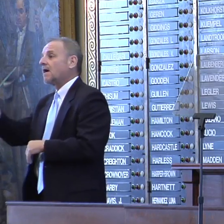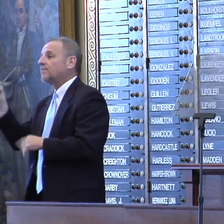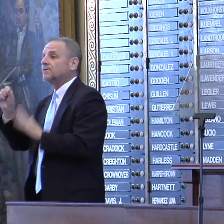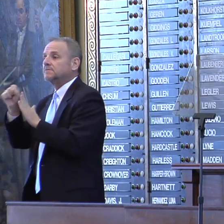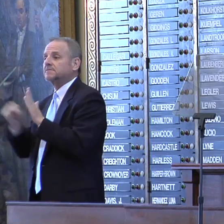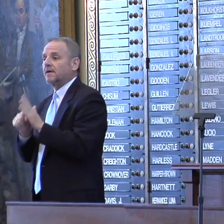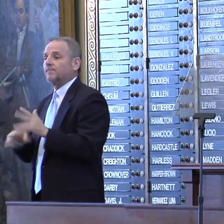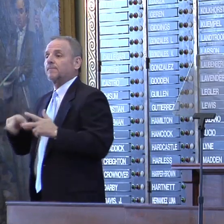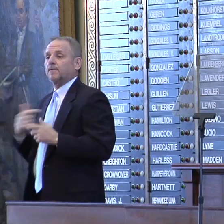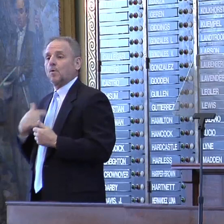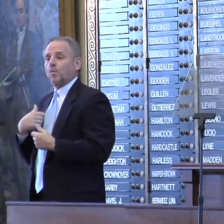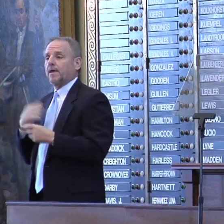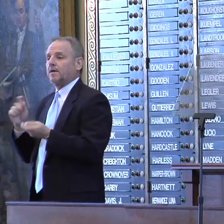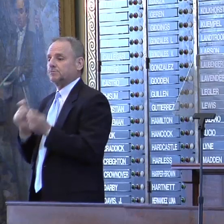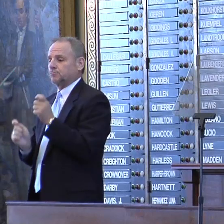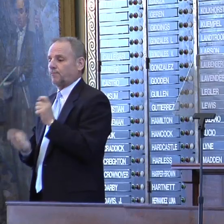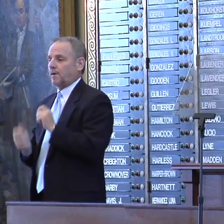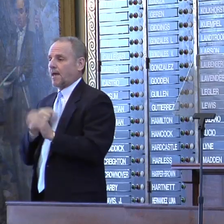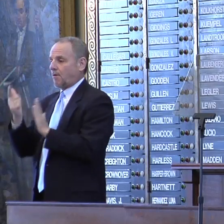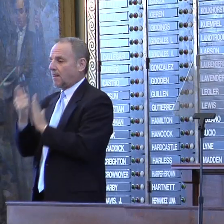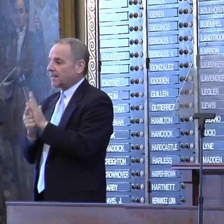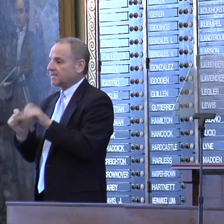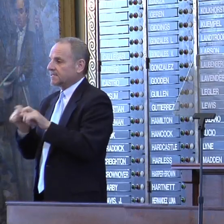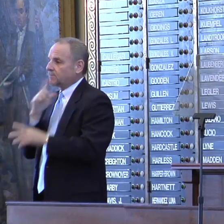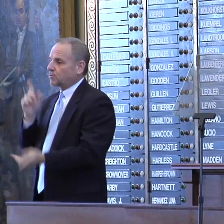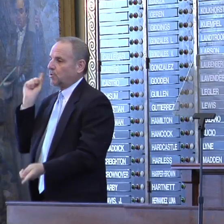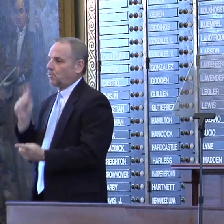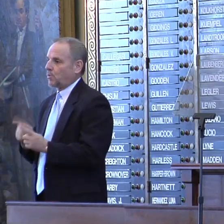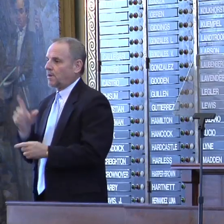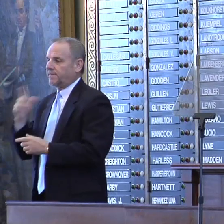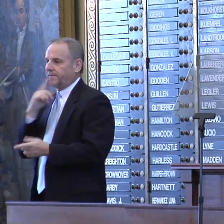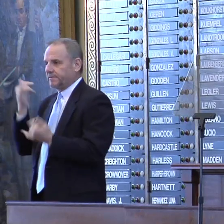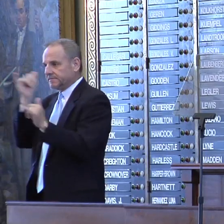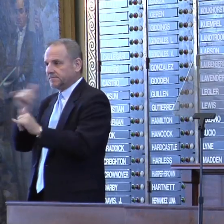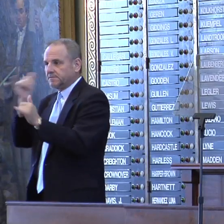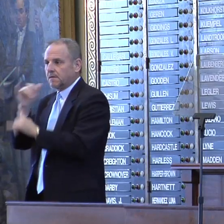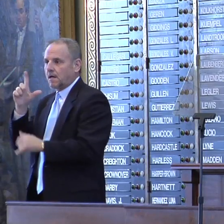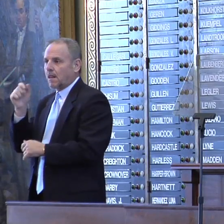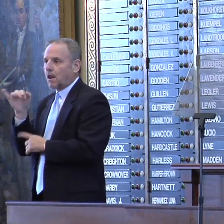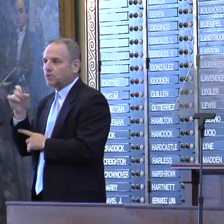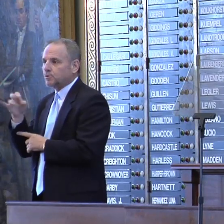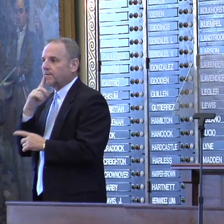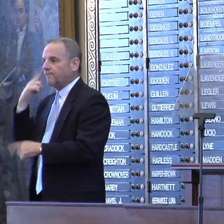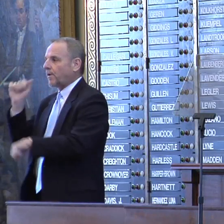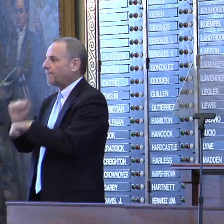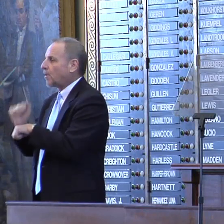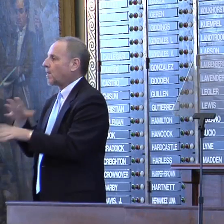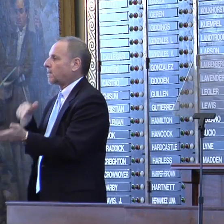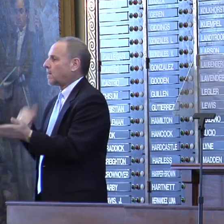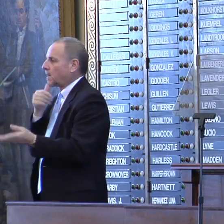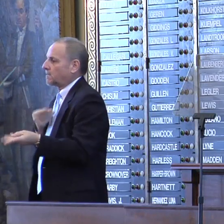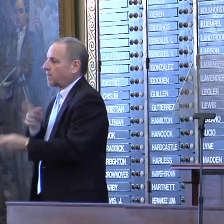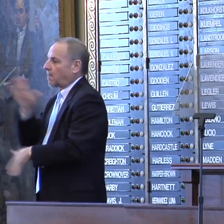we've reformed our legal system to cut down on frivolous lawsuits so employers and doctors don't spend all